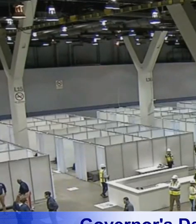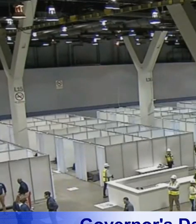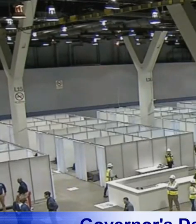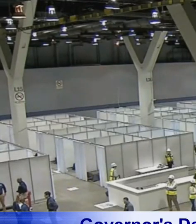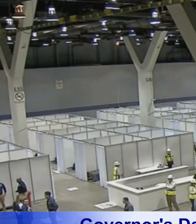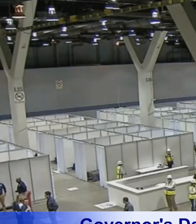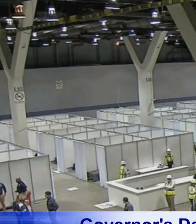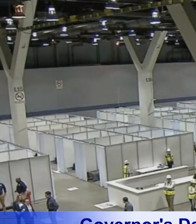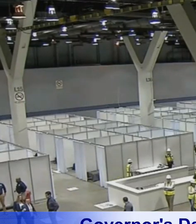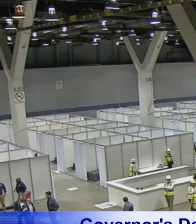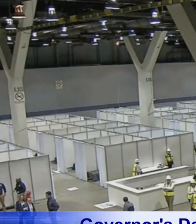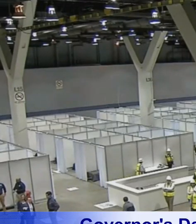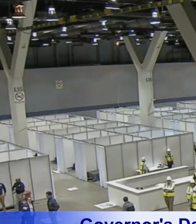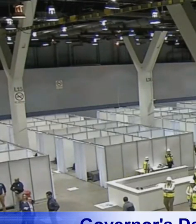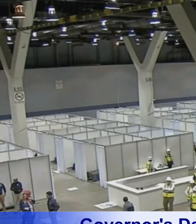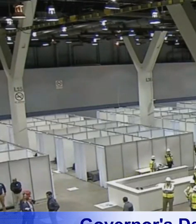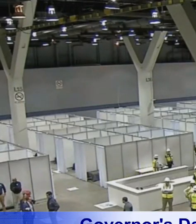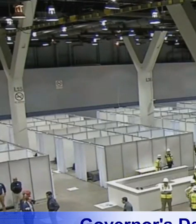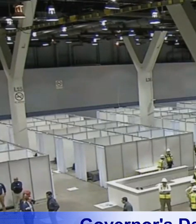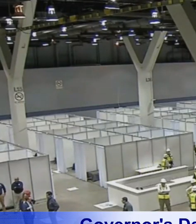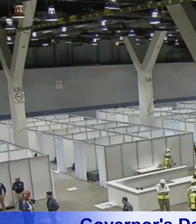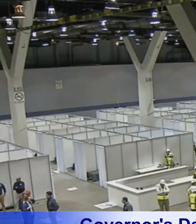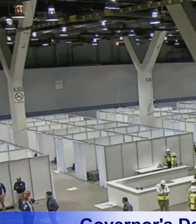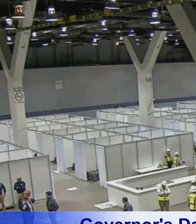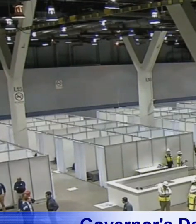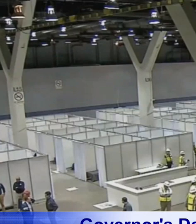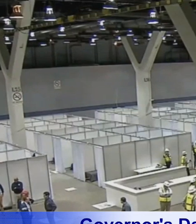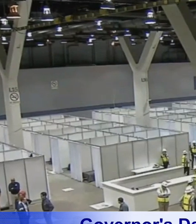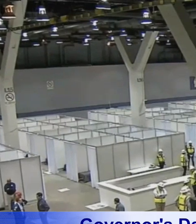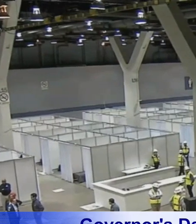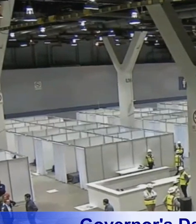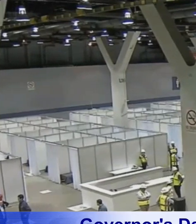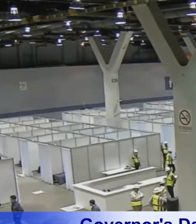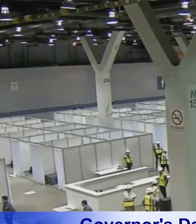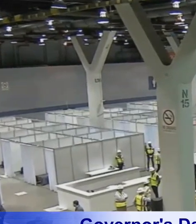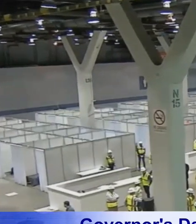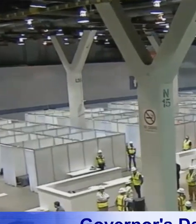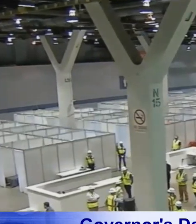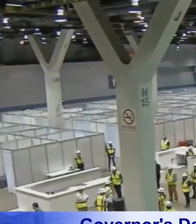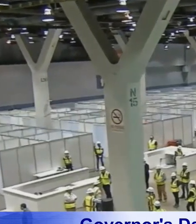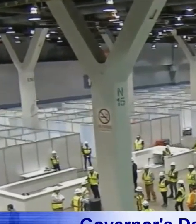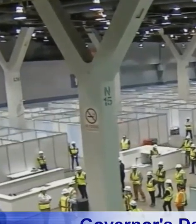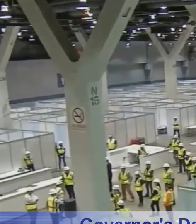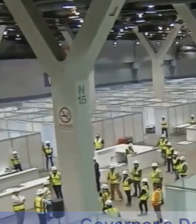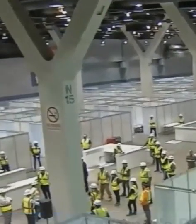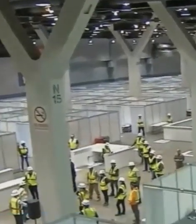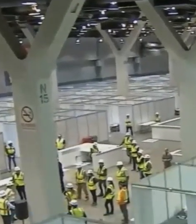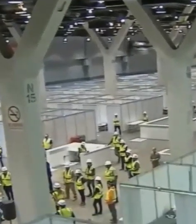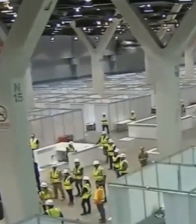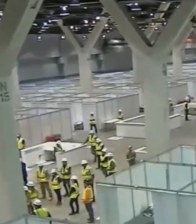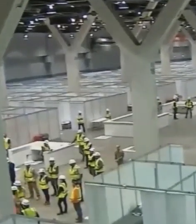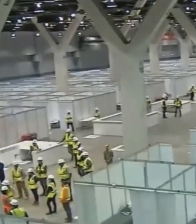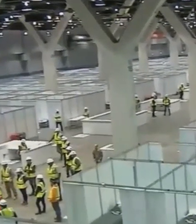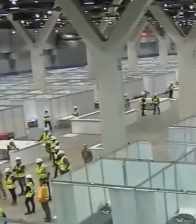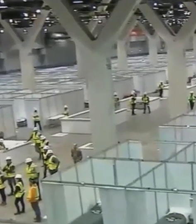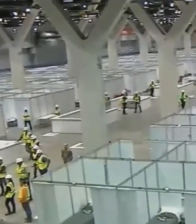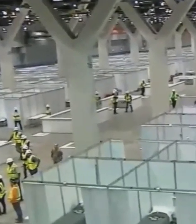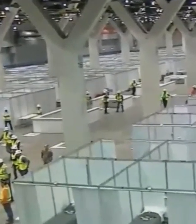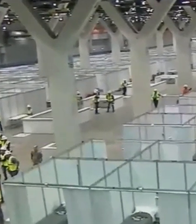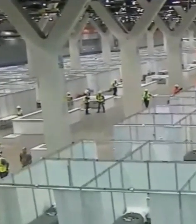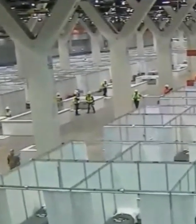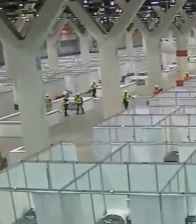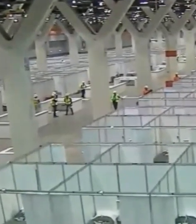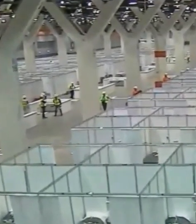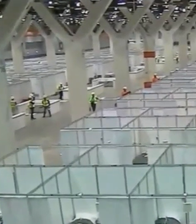to 900 beds, and I'll correct that for you afterward if I've got it a little wrong. And then downstate, in different areas, depending upon the